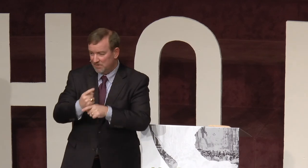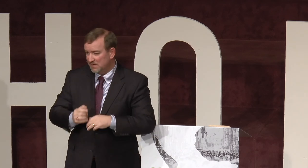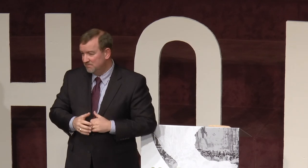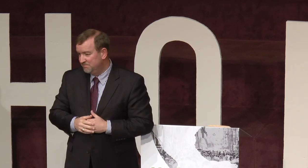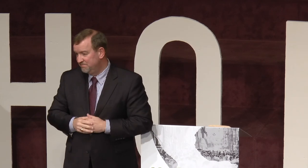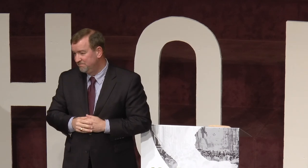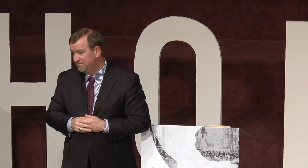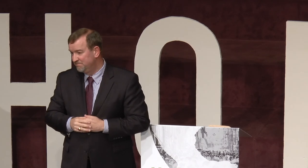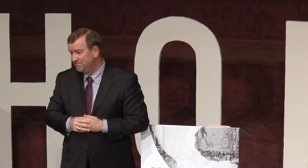right.